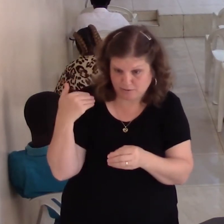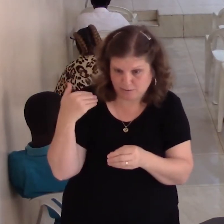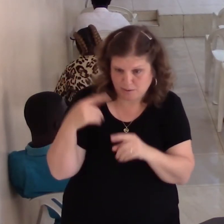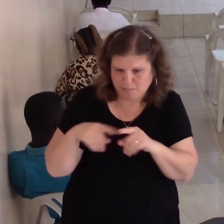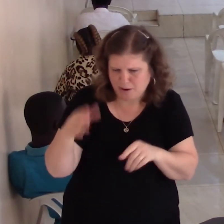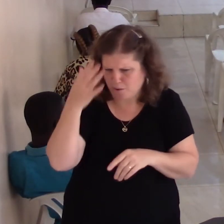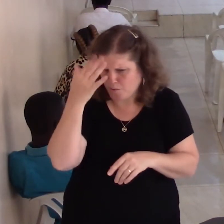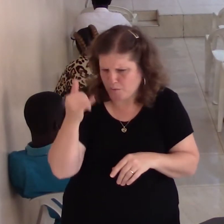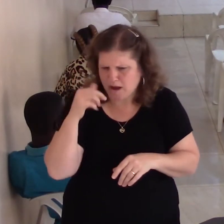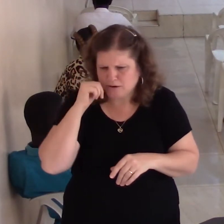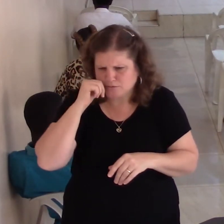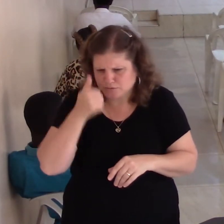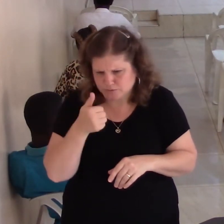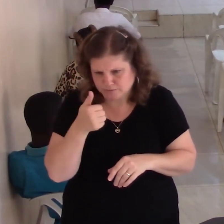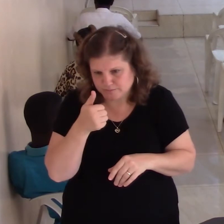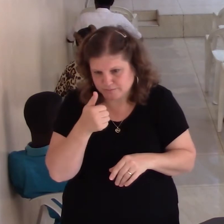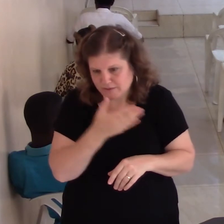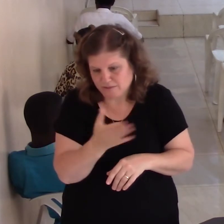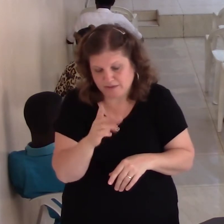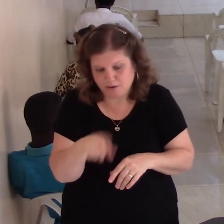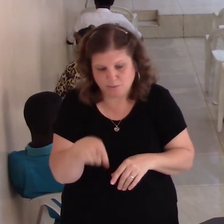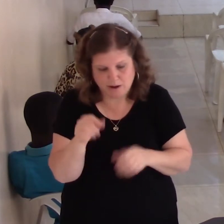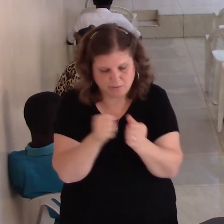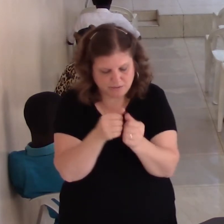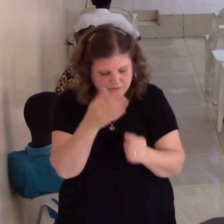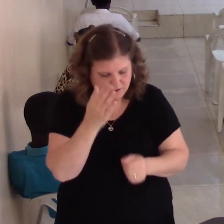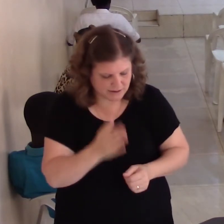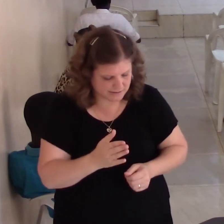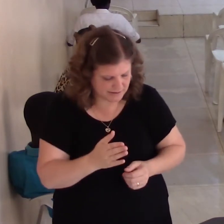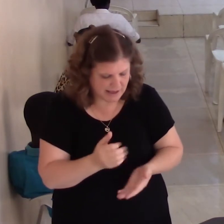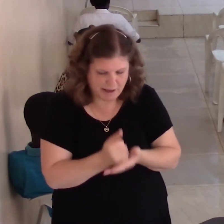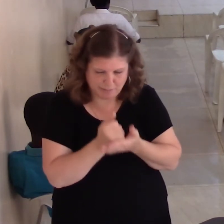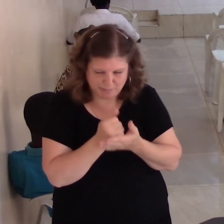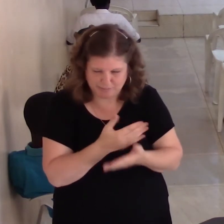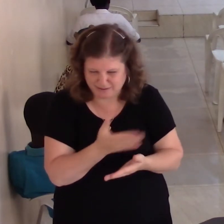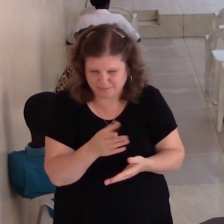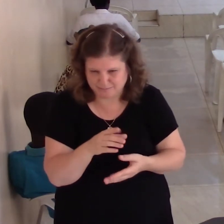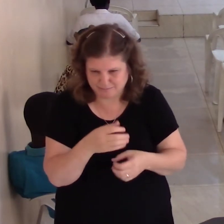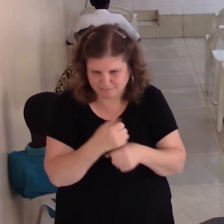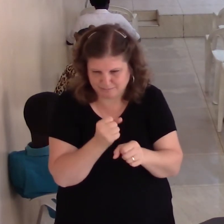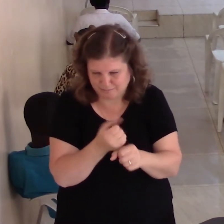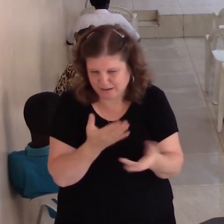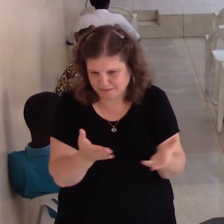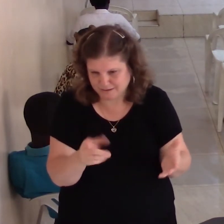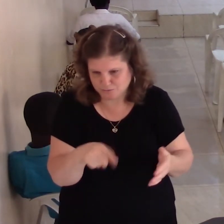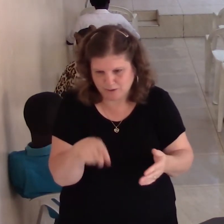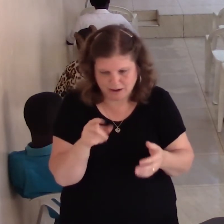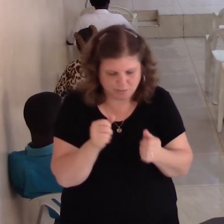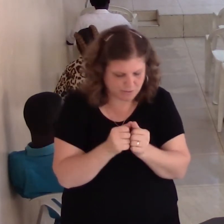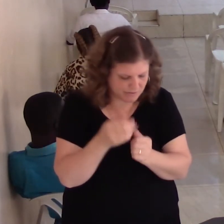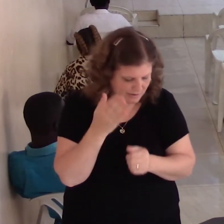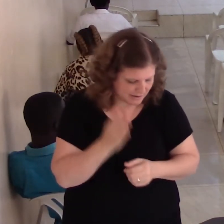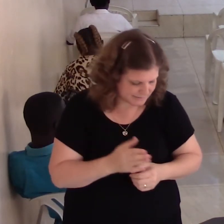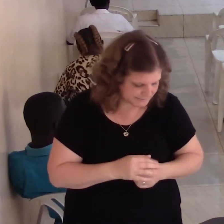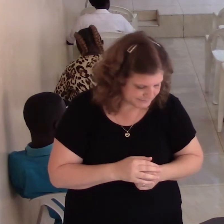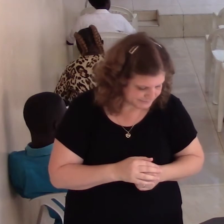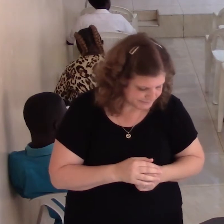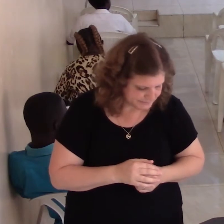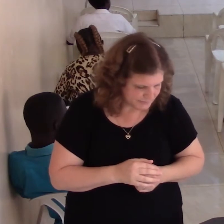So they'll get right with God. the purpose of that is not to try to discipline someone, but one, you protect yourself from whatever